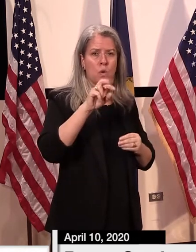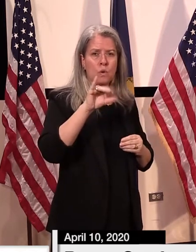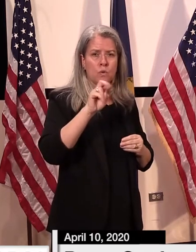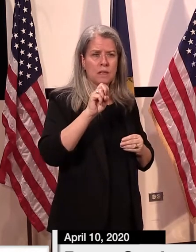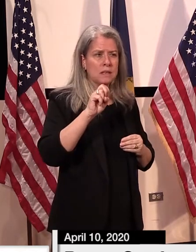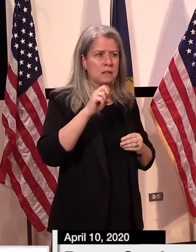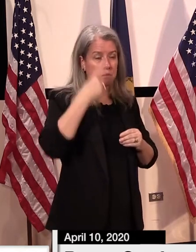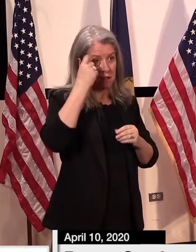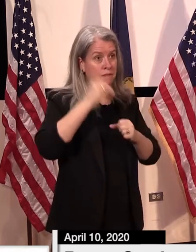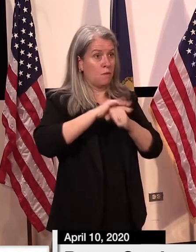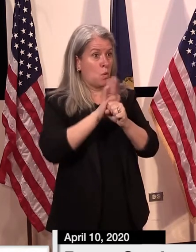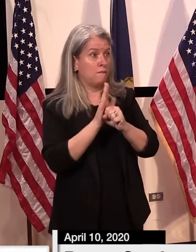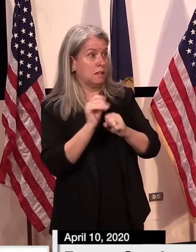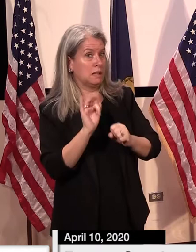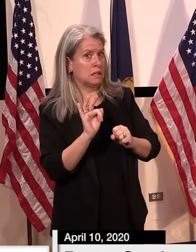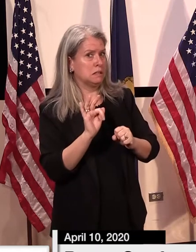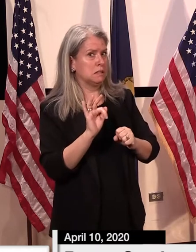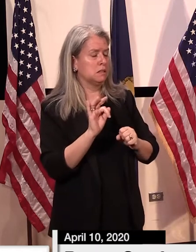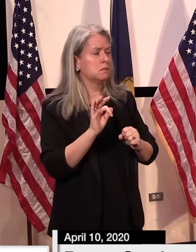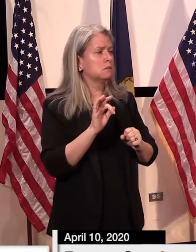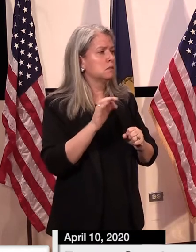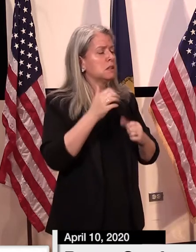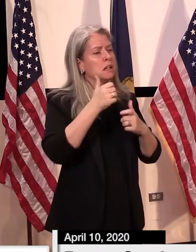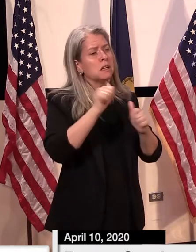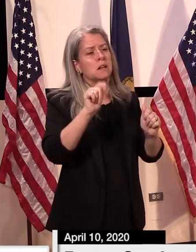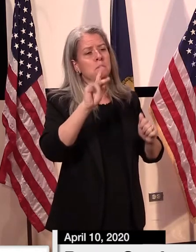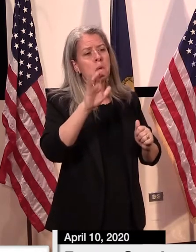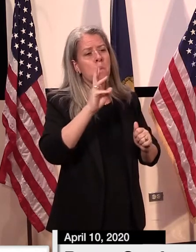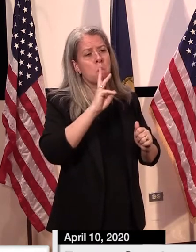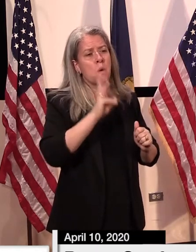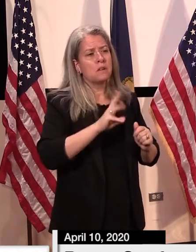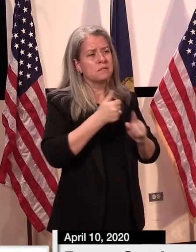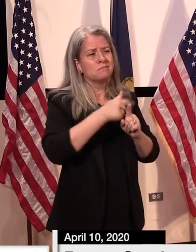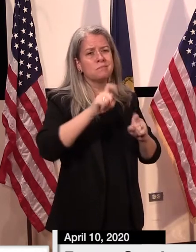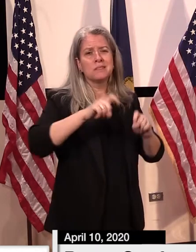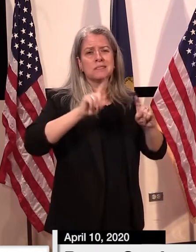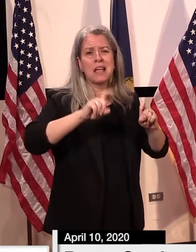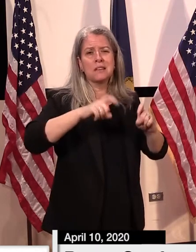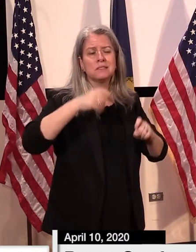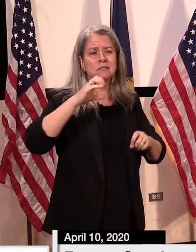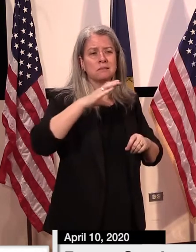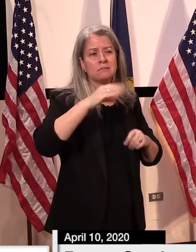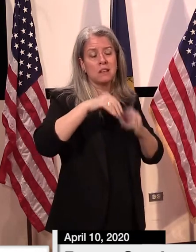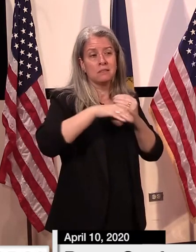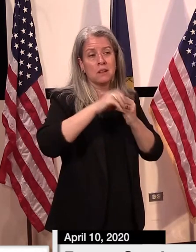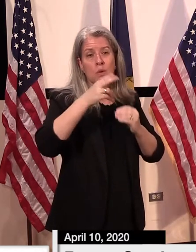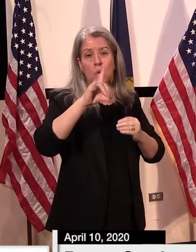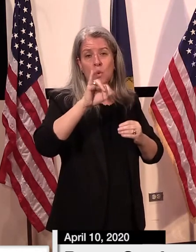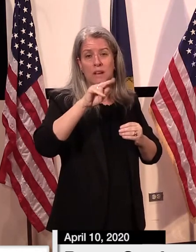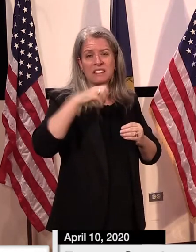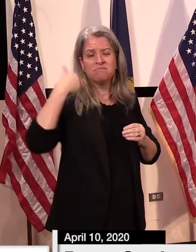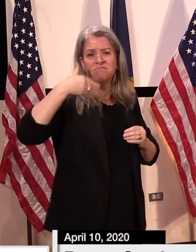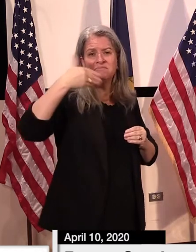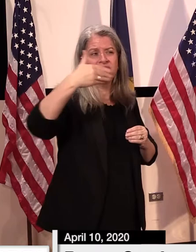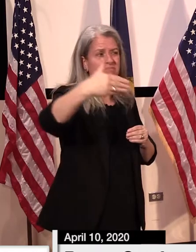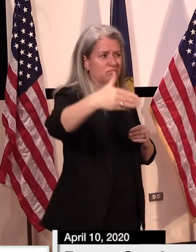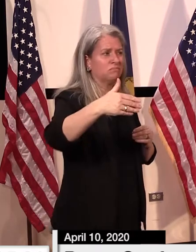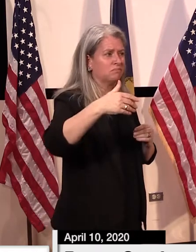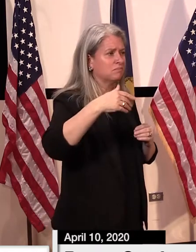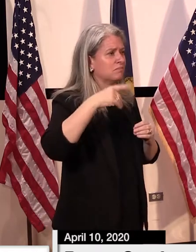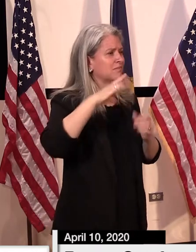COVID-19. Now, any public water supply has to be tested and chlorinated in a way when